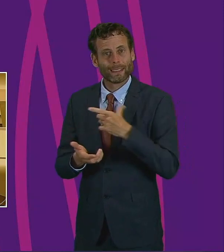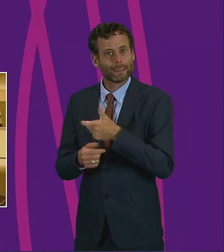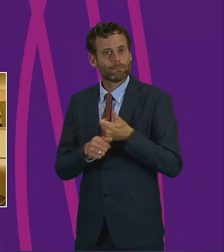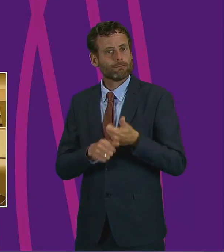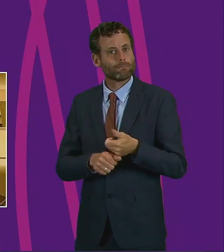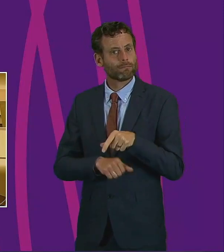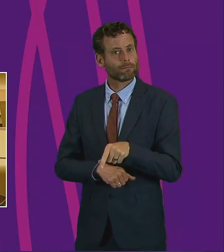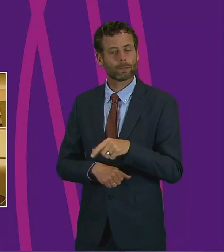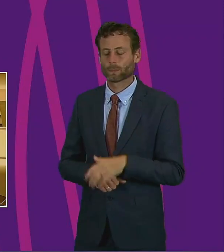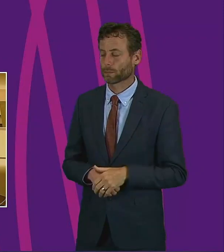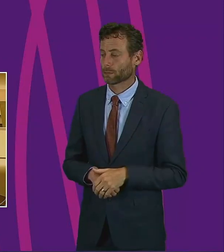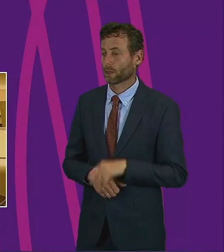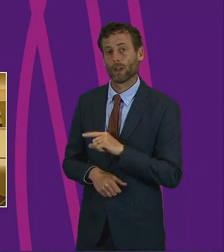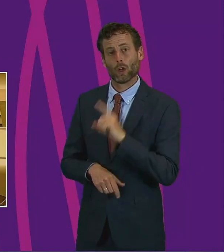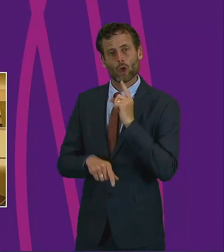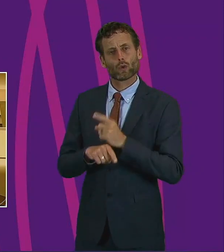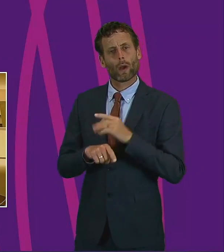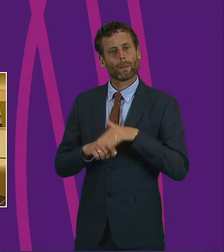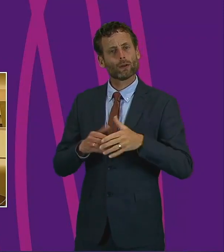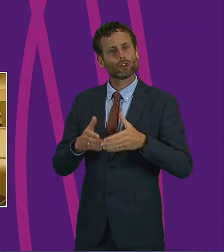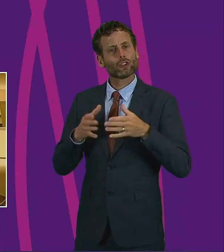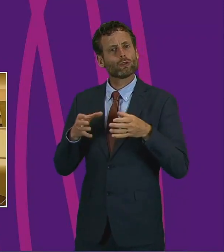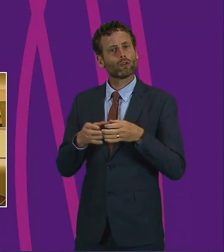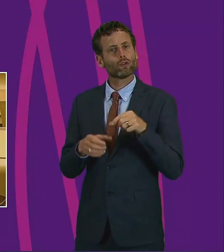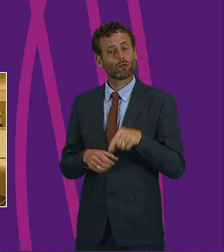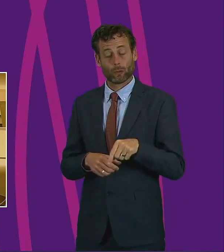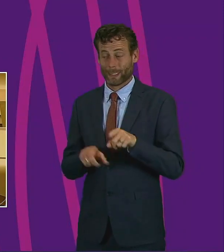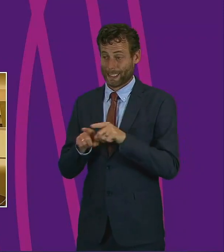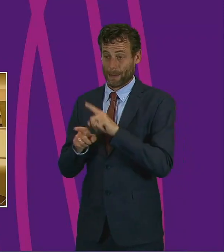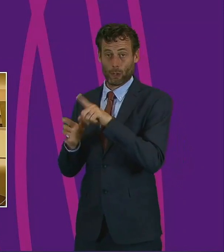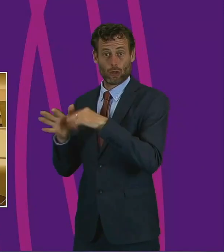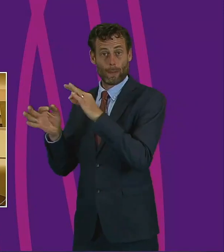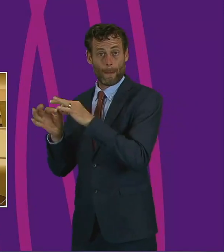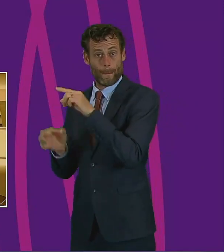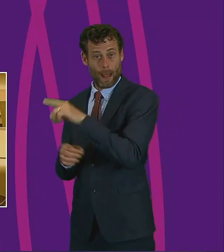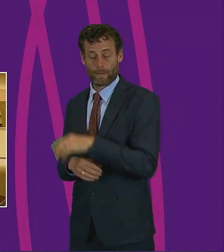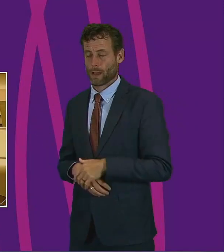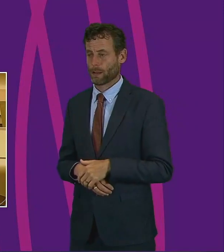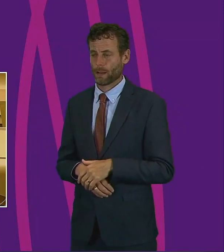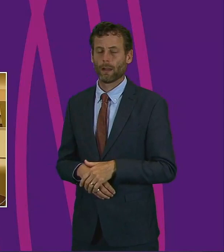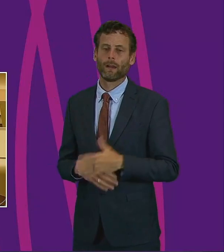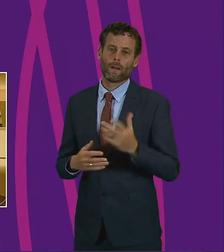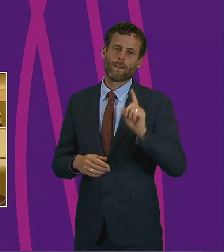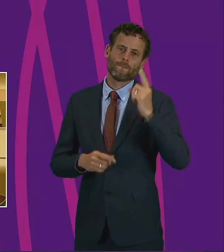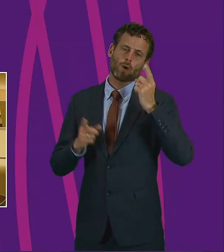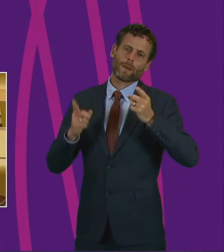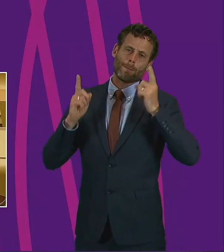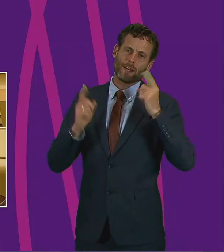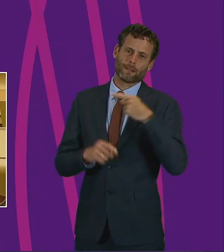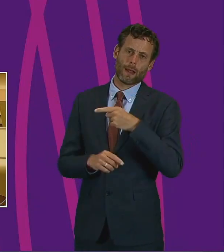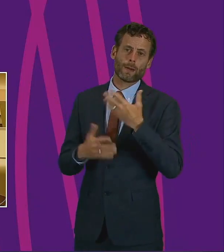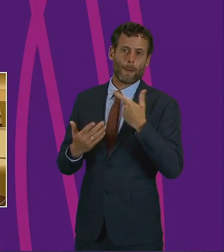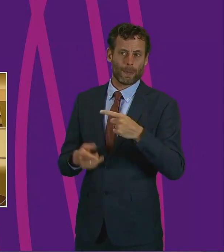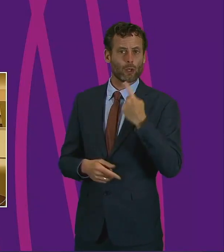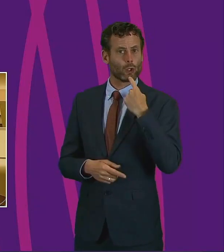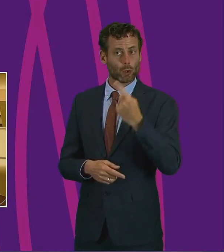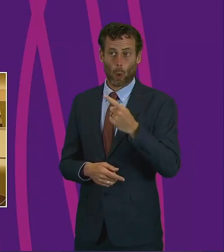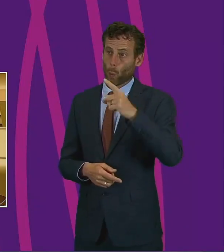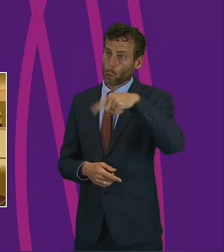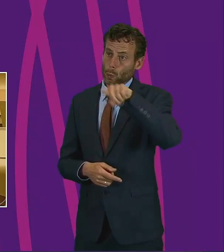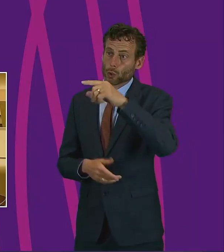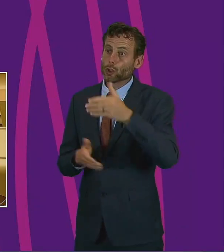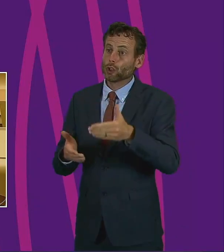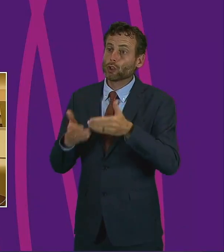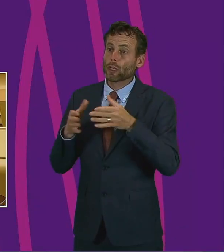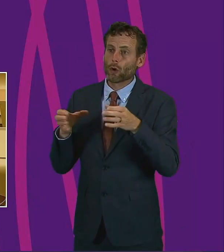He spoke about the shielding group, as did Jeremy Balfour, and of course the First Minister has reassured the shielding group